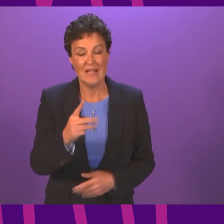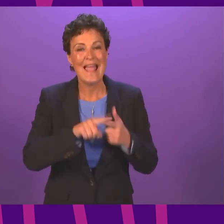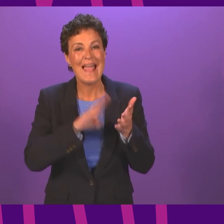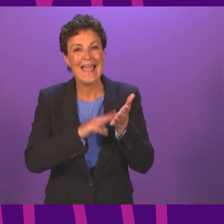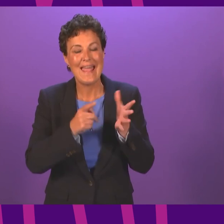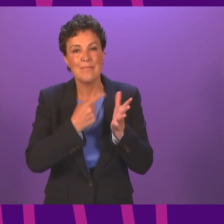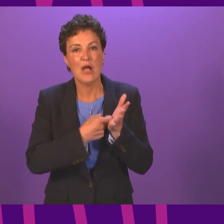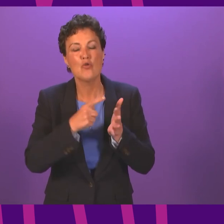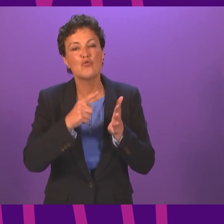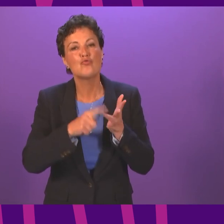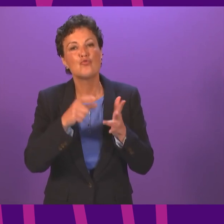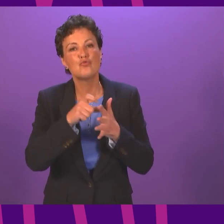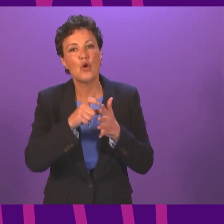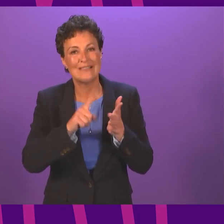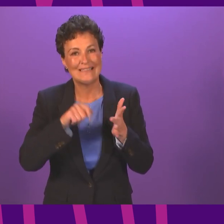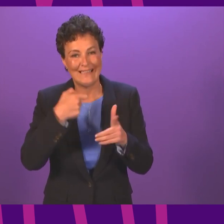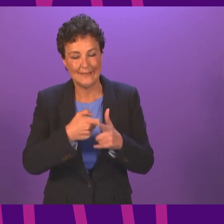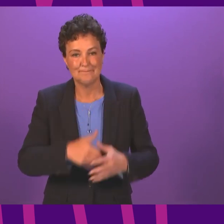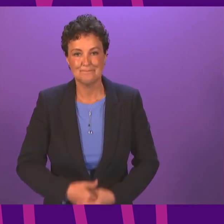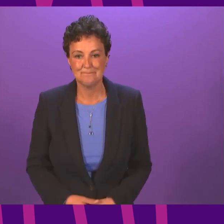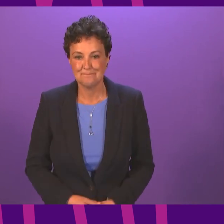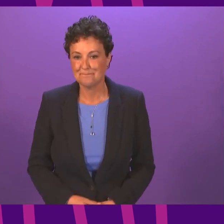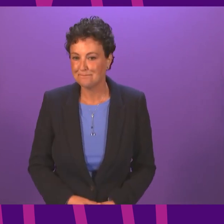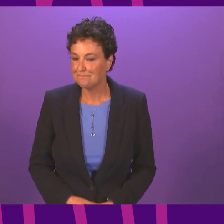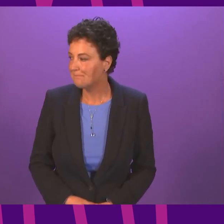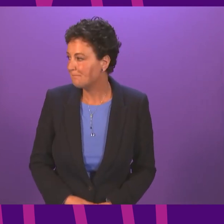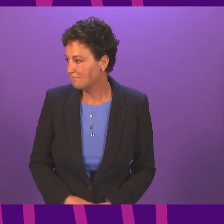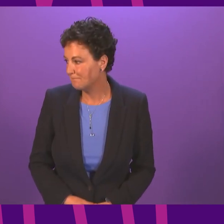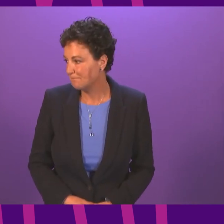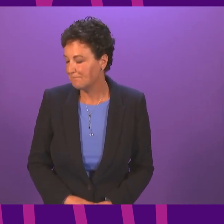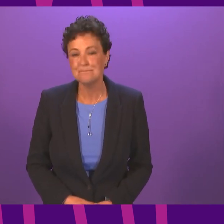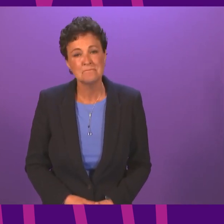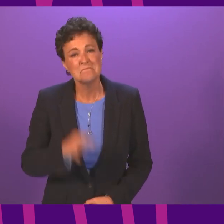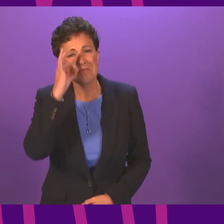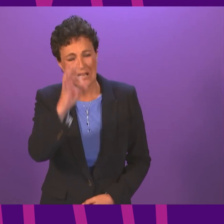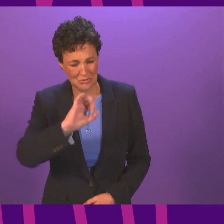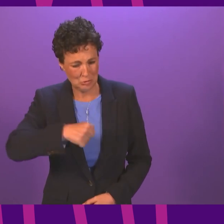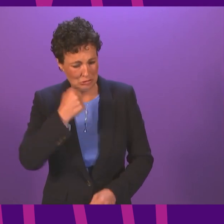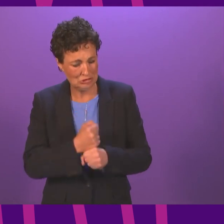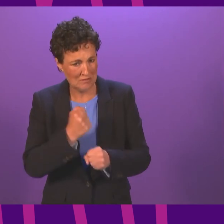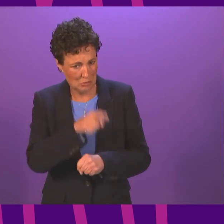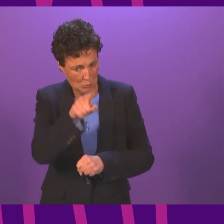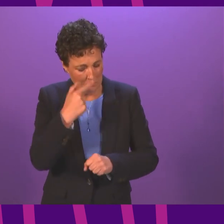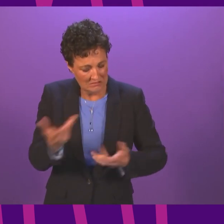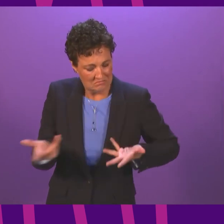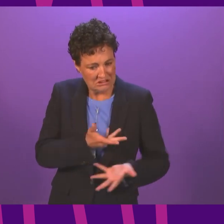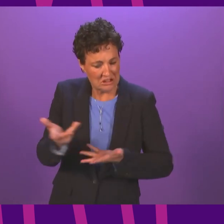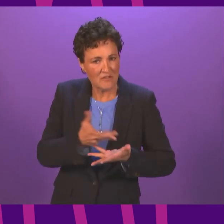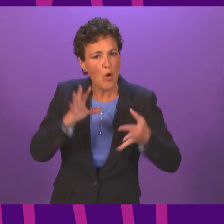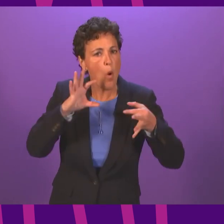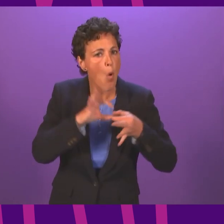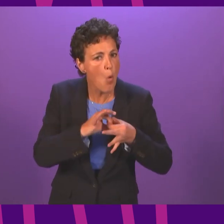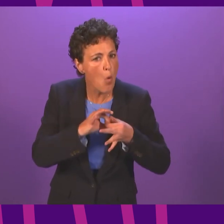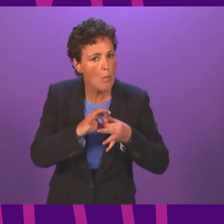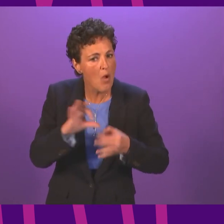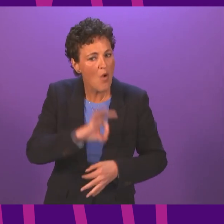ask the Scottish Government what discussions it has had with the Home Office regarding the reported backlog in processing applications for the EU